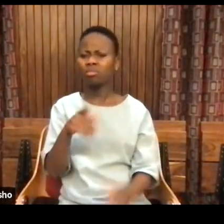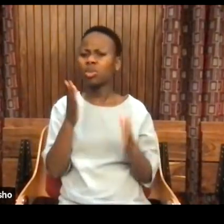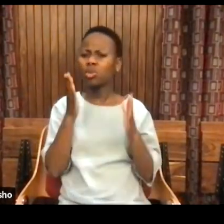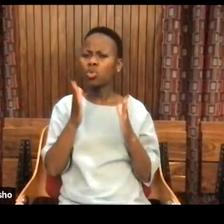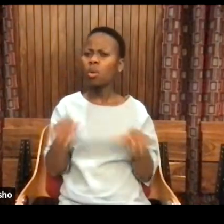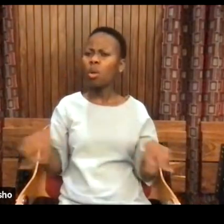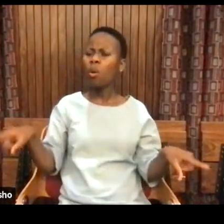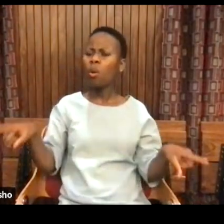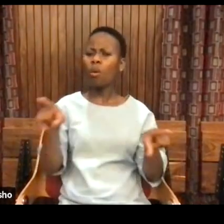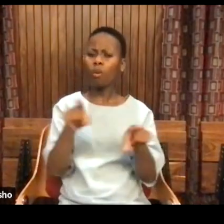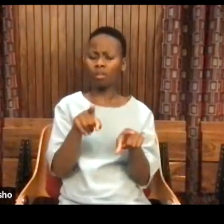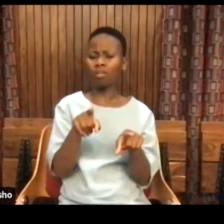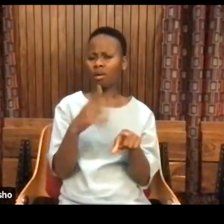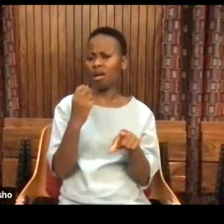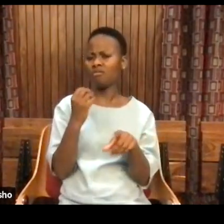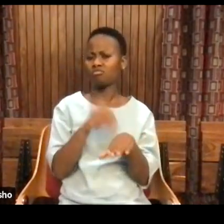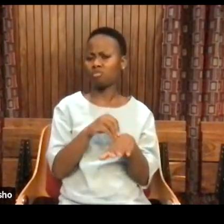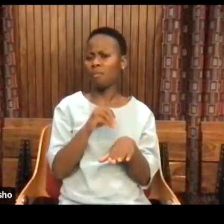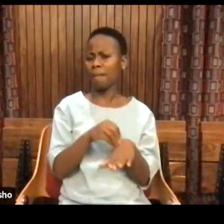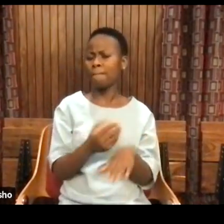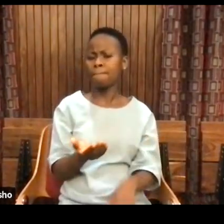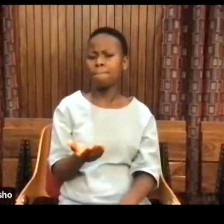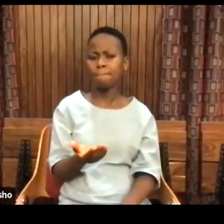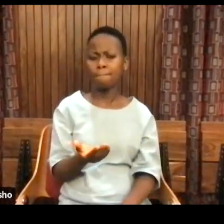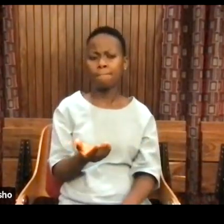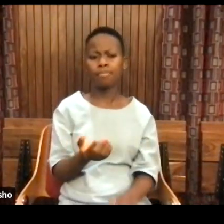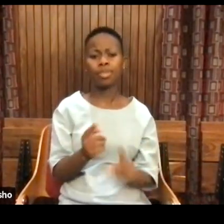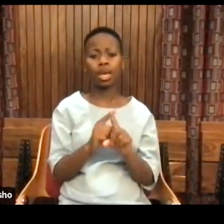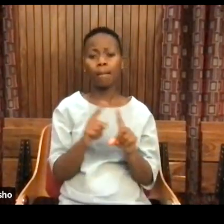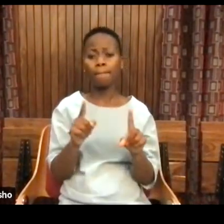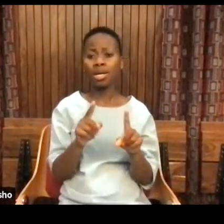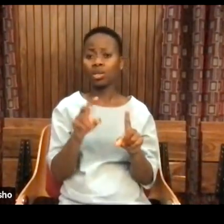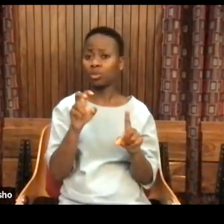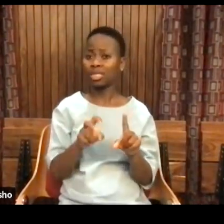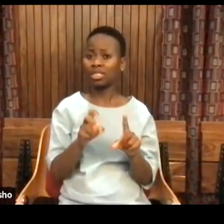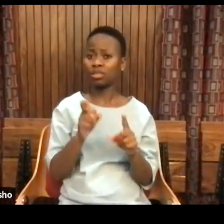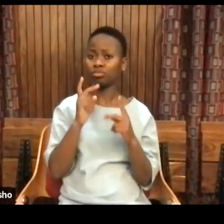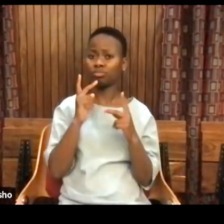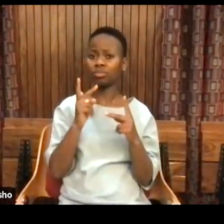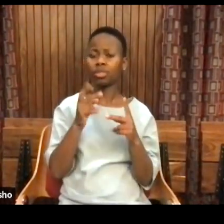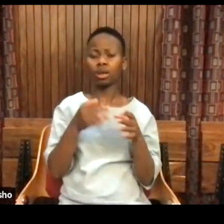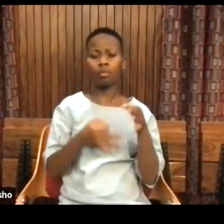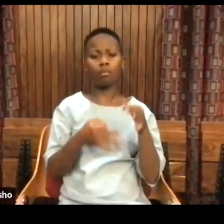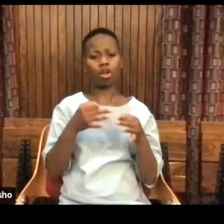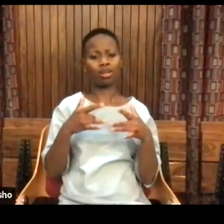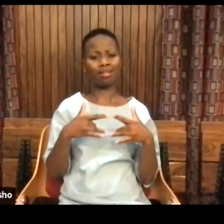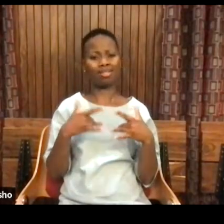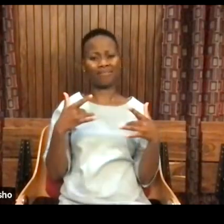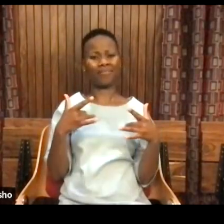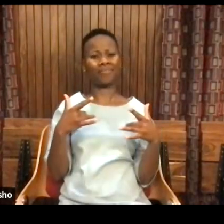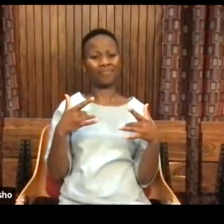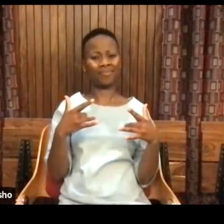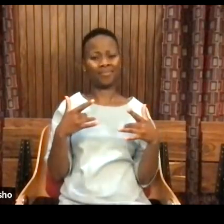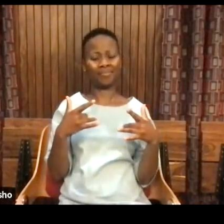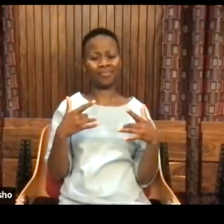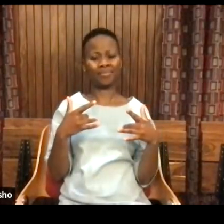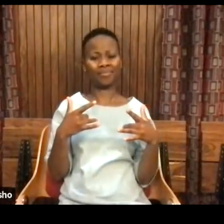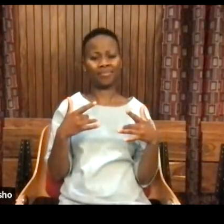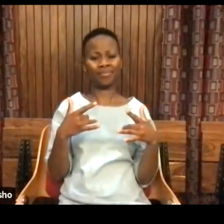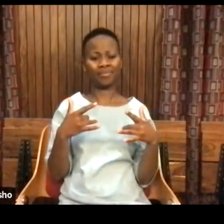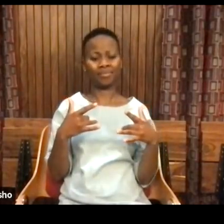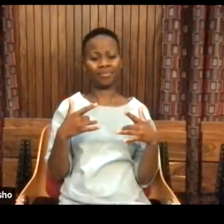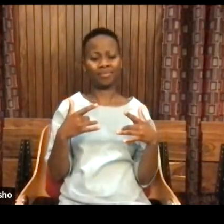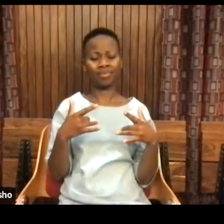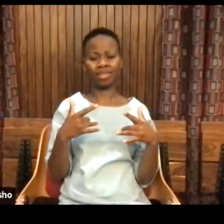to the, what's the point of the question? I didn't get to talk about how I look at political life and the complexities, for instance, of how we